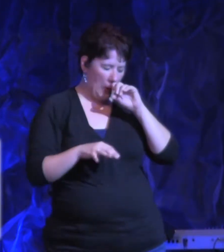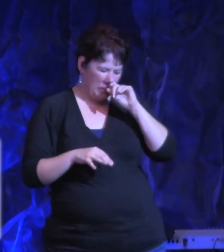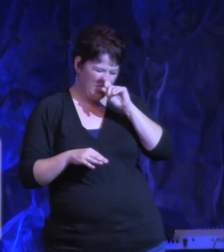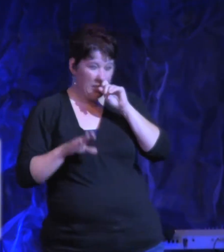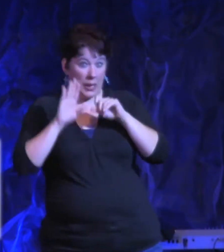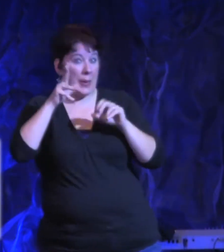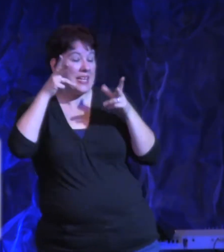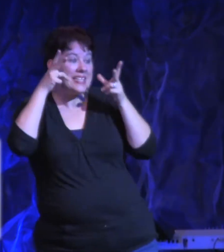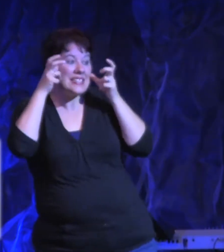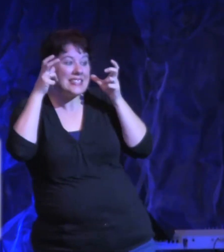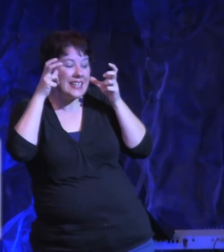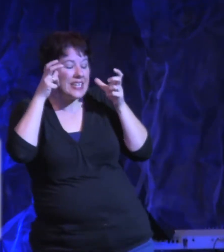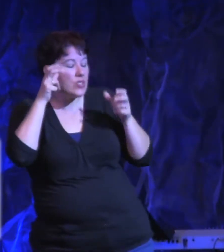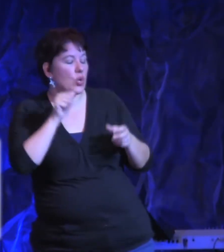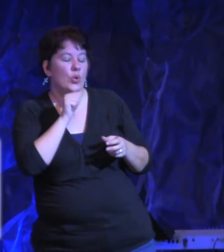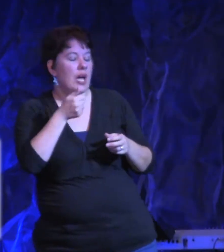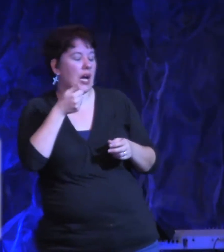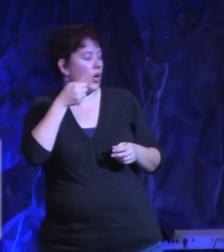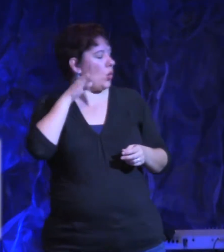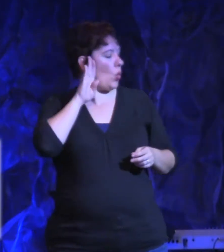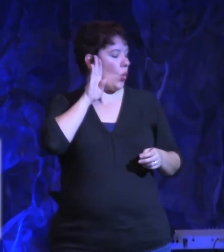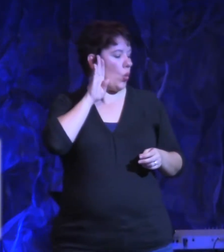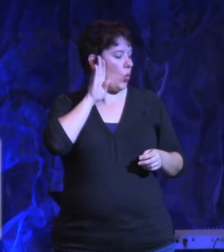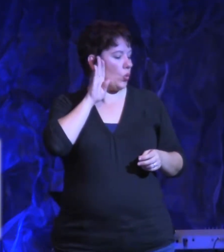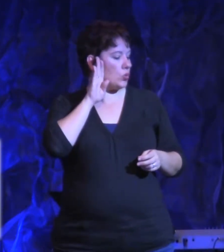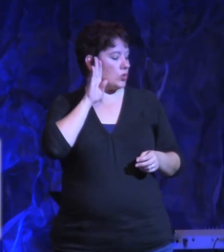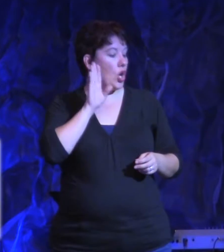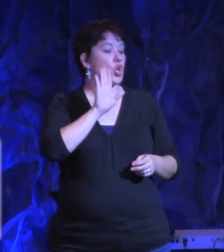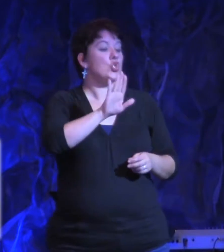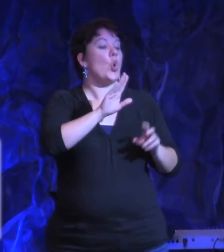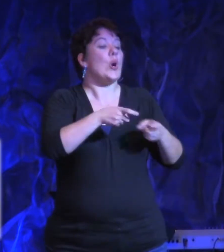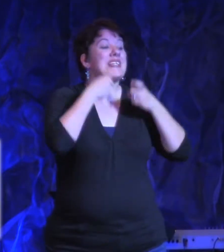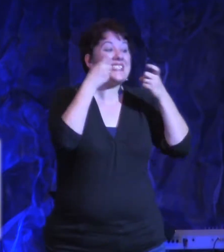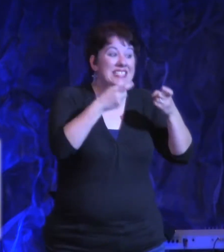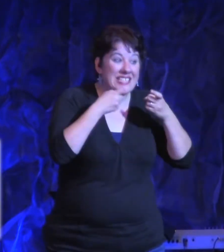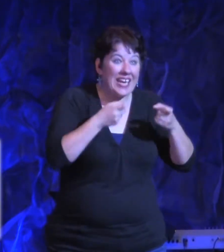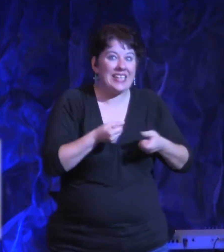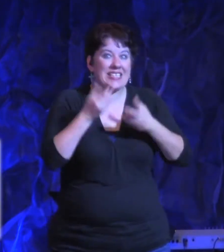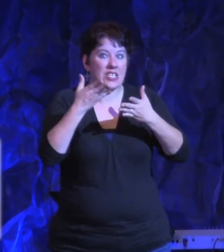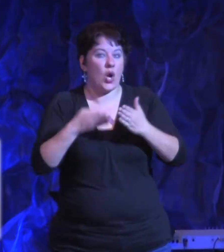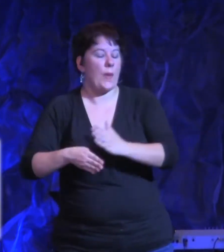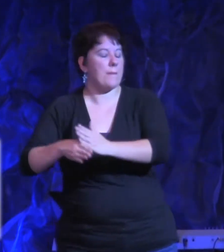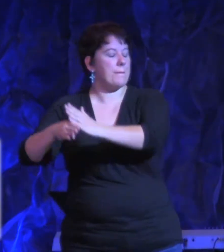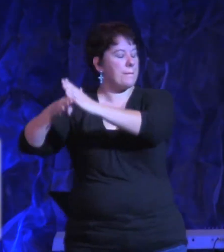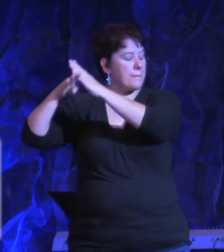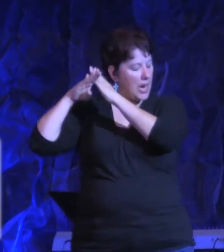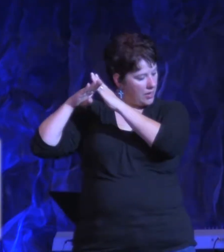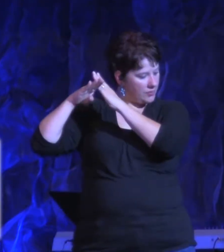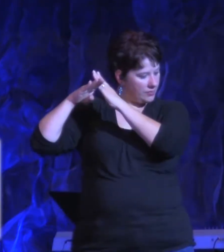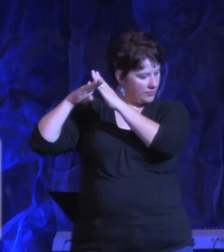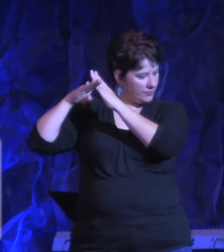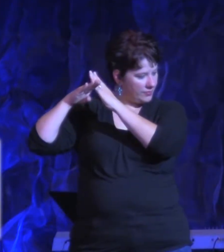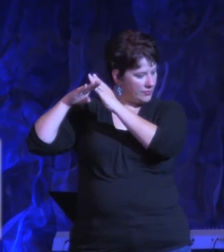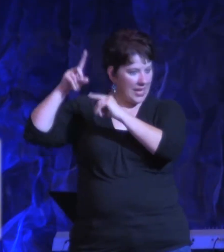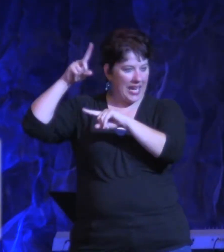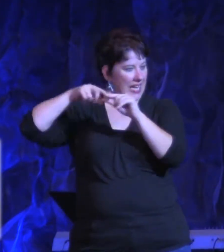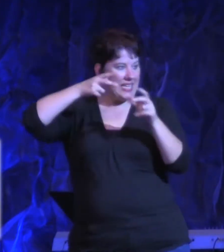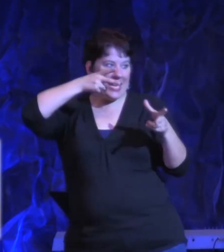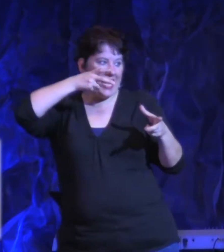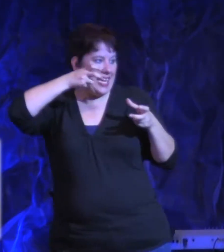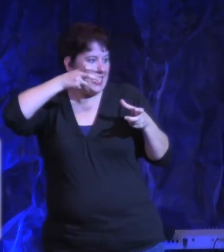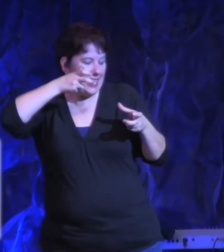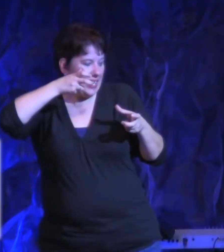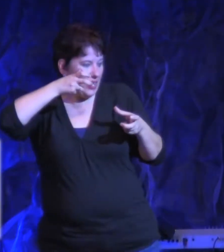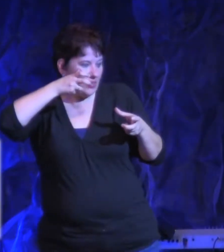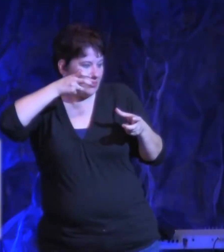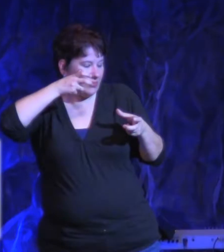separation between you and God. And your sins have hidden His face from you so that He does not hear. Now, ever since the Garden of